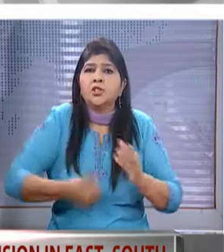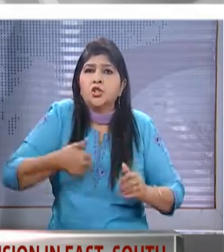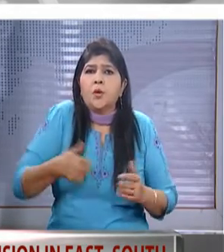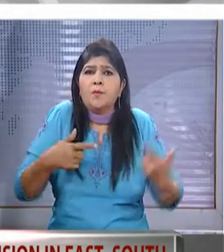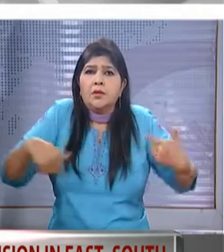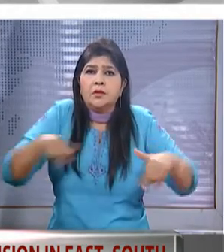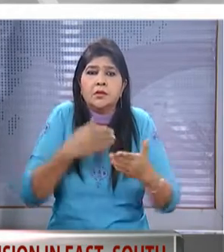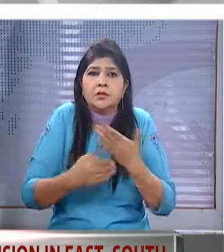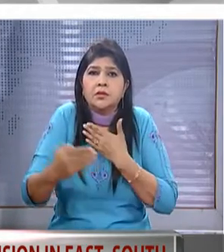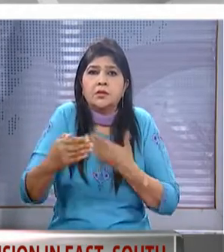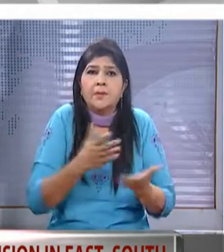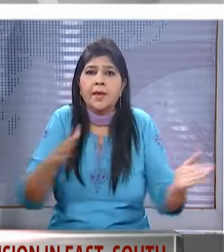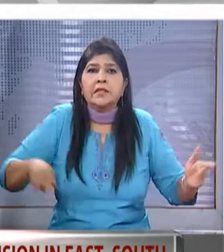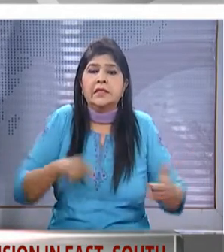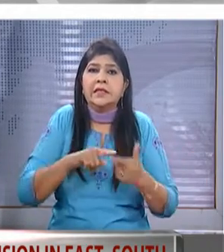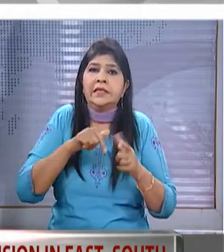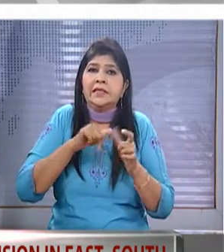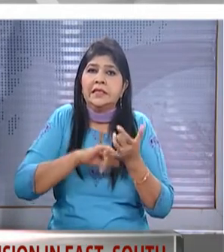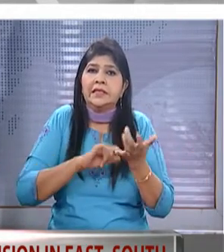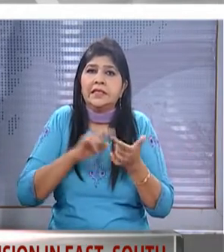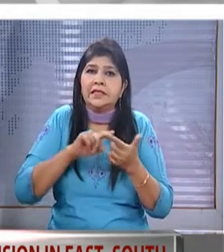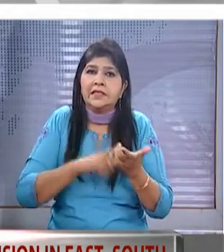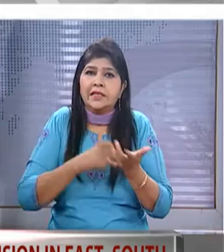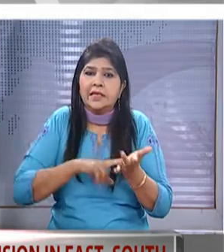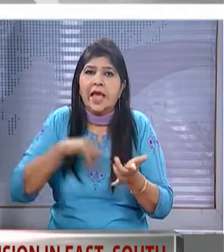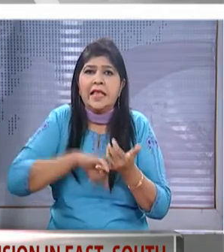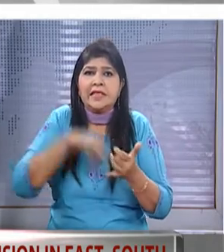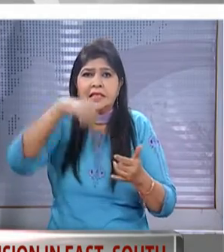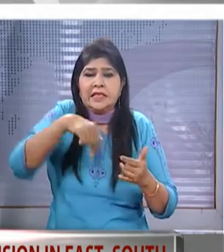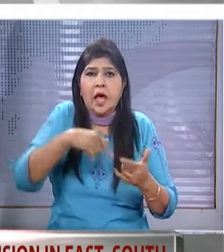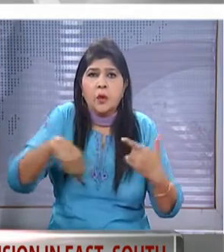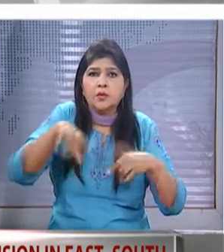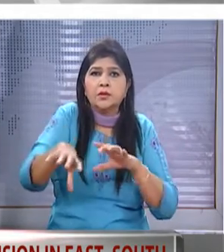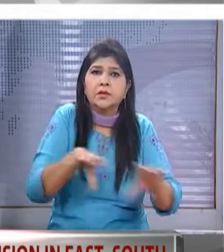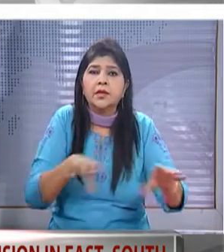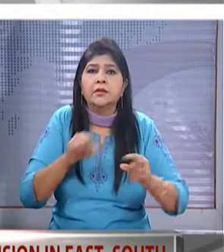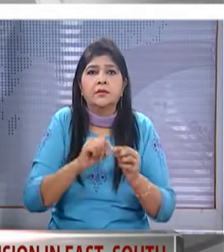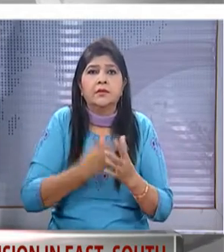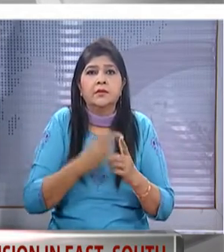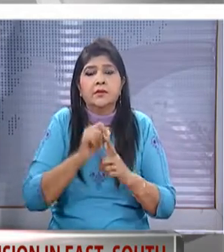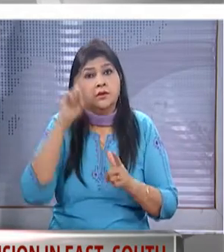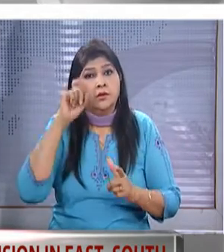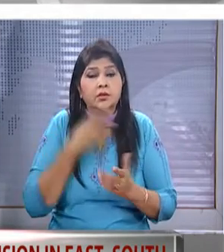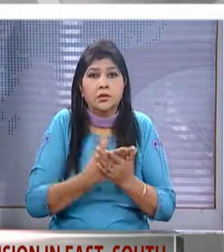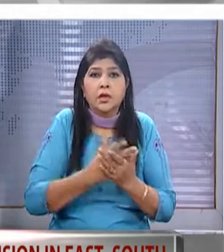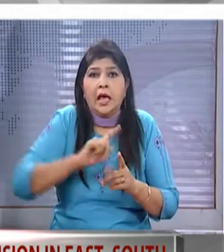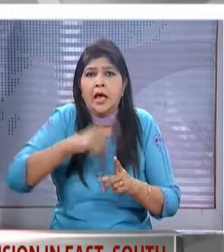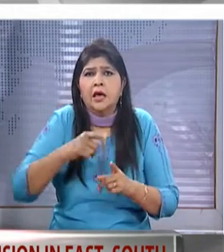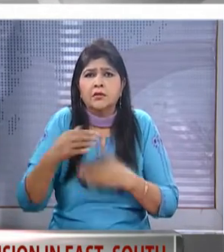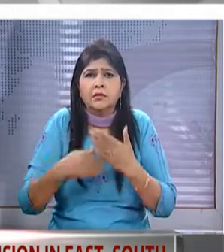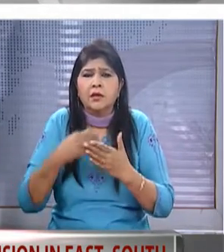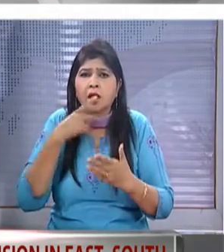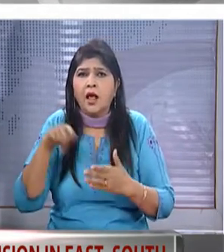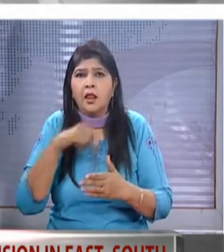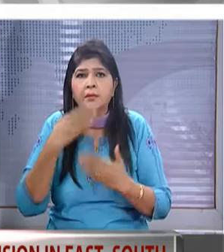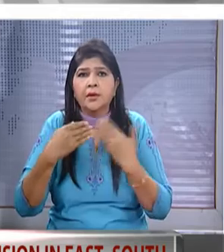expanding its mass space in eastern and southern states bjp chief amit shah cautions party leaders against complacency